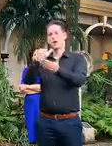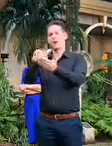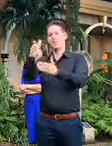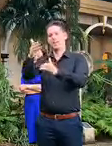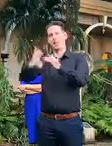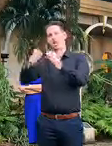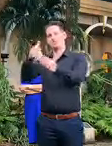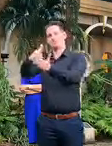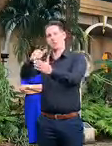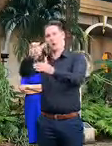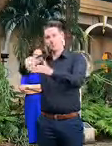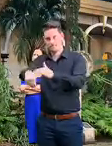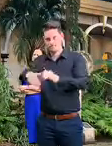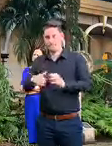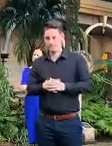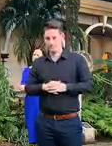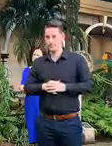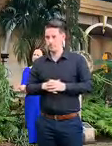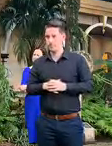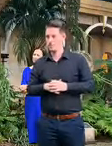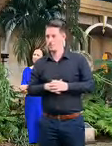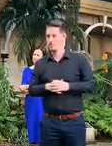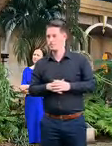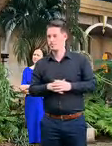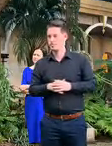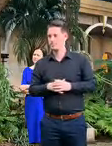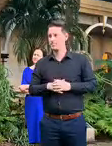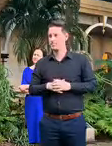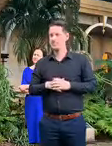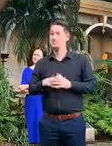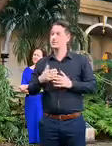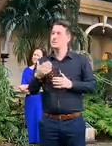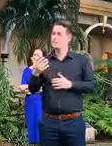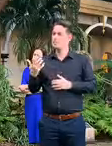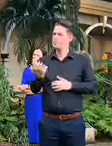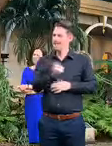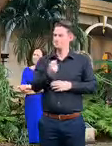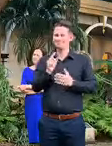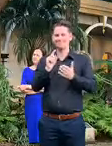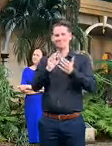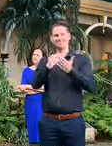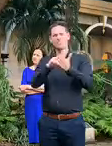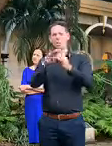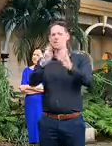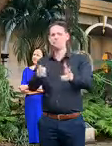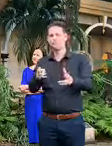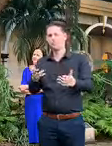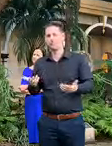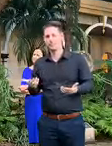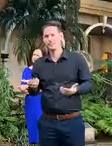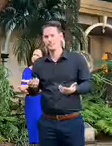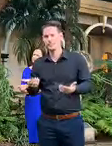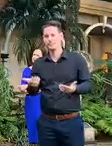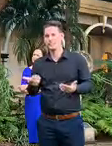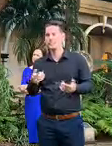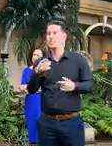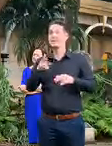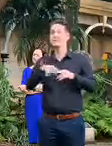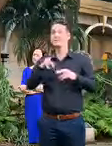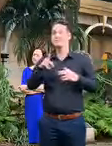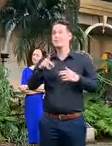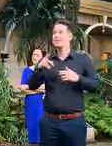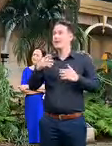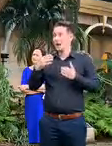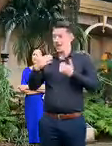right from the start because it is just critical that people get to their homes of course not if they're sick so there are health checks